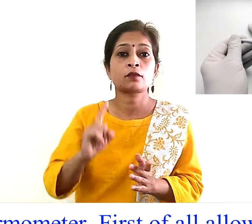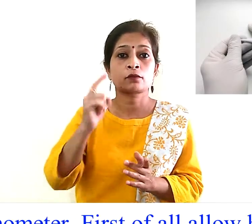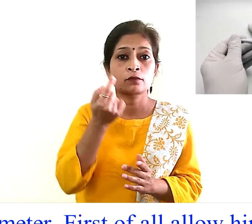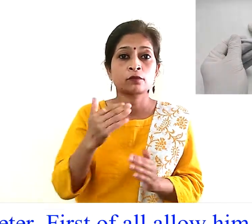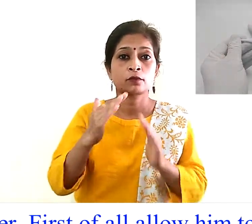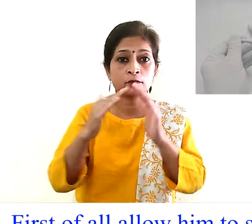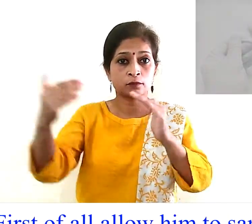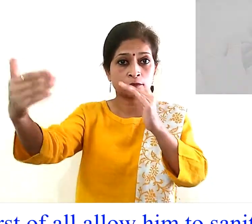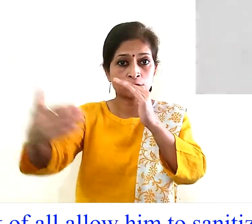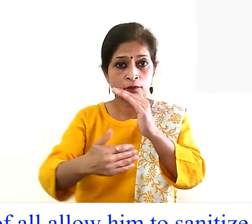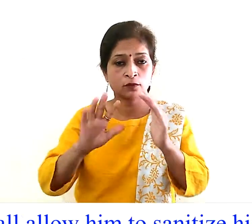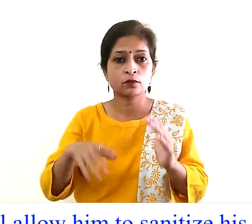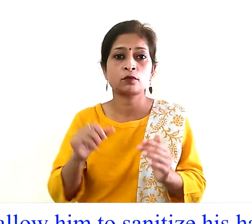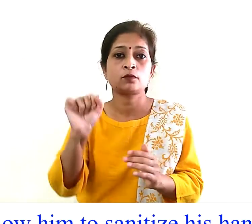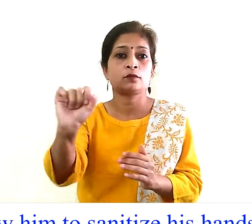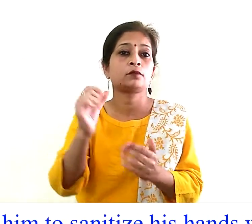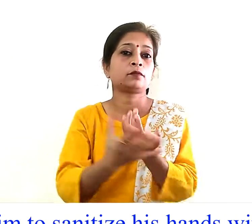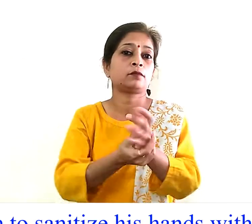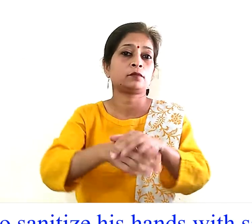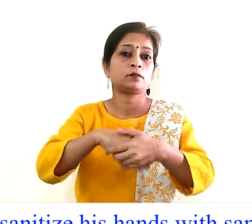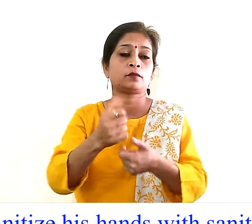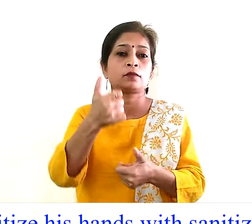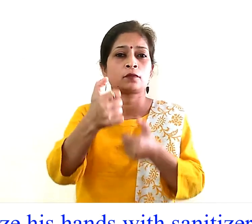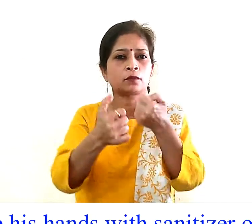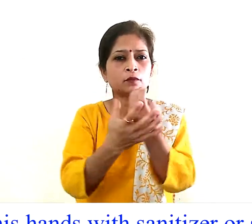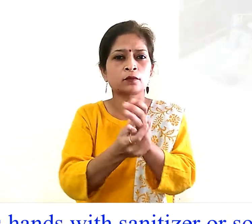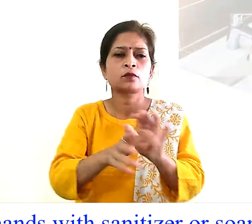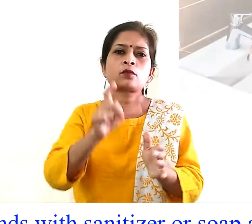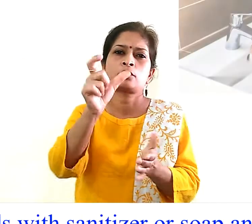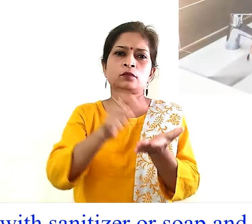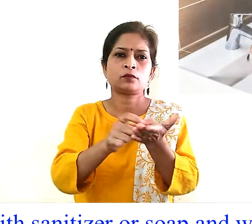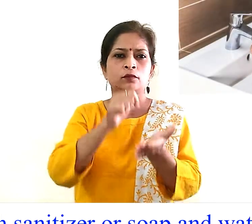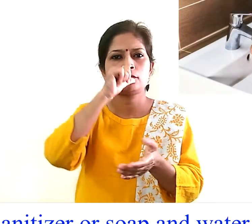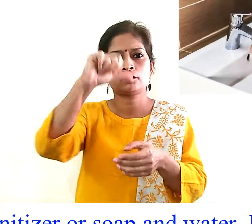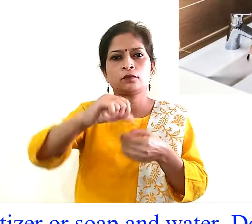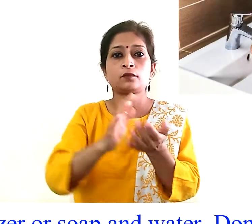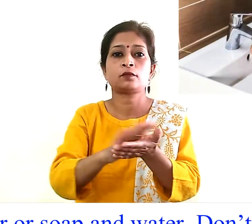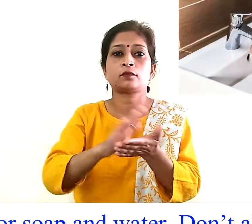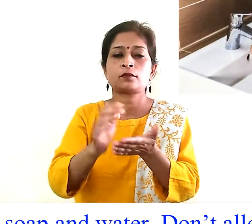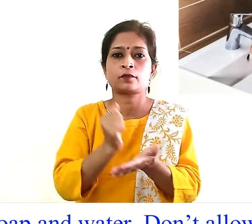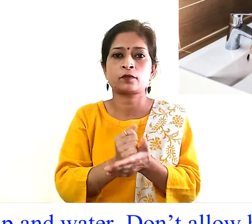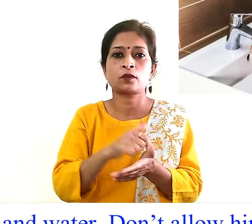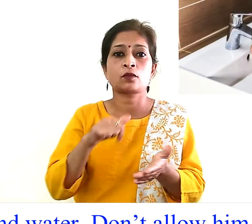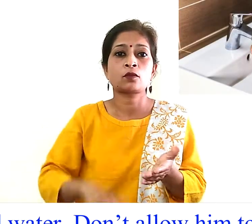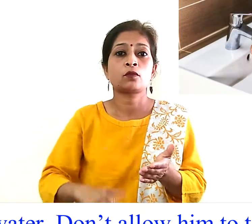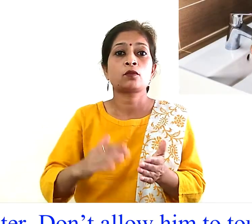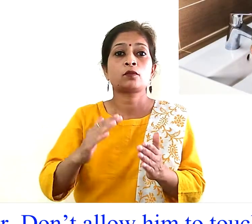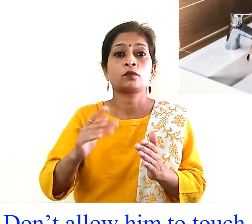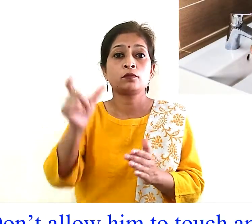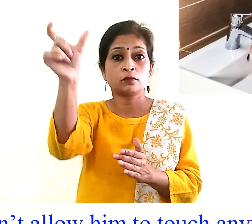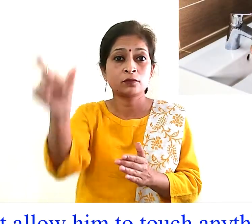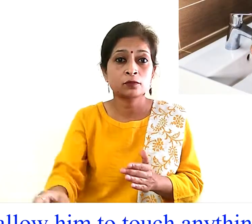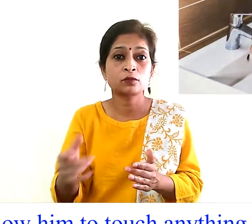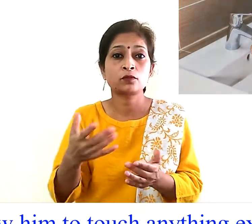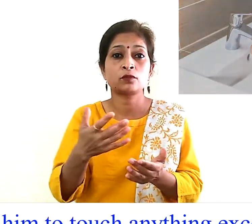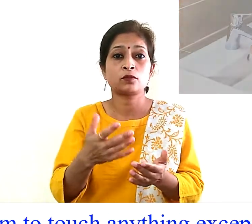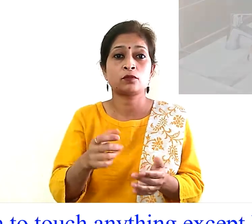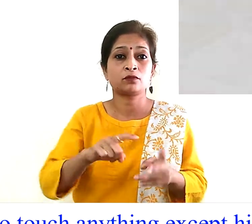allow him to sanitize his hands with sanitizer or soap and water don't allow him to touch anything except his work